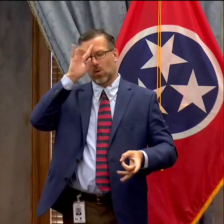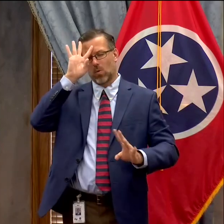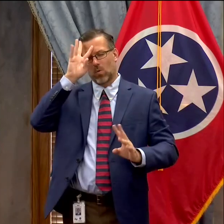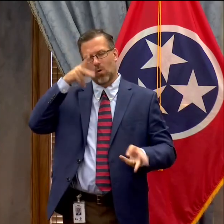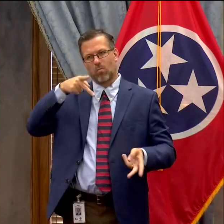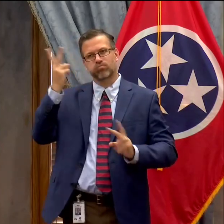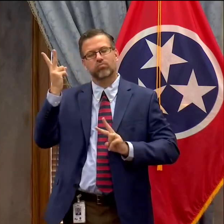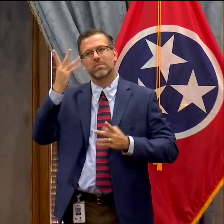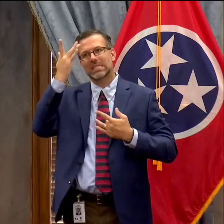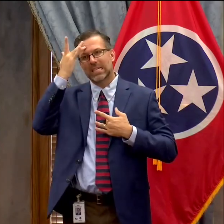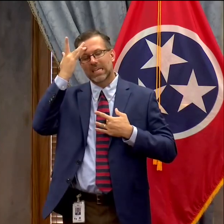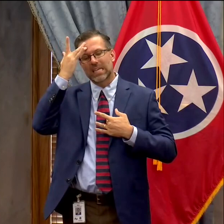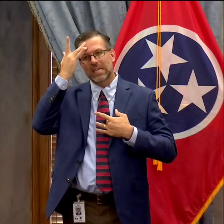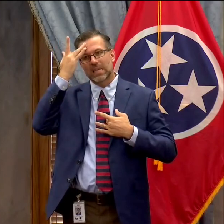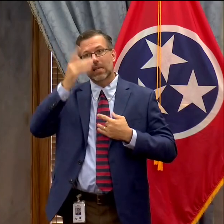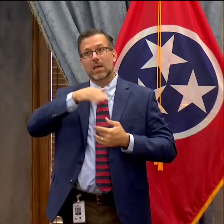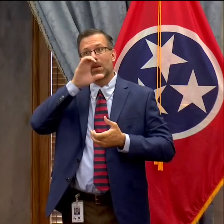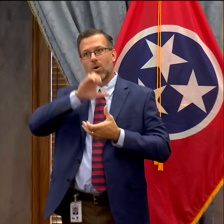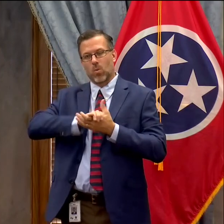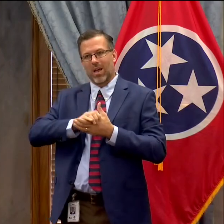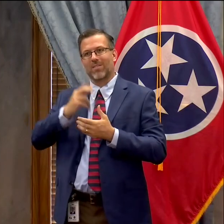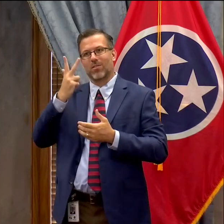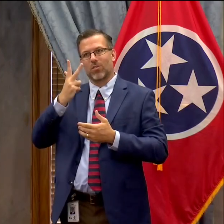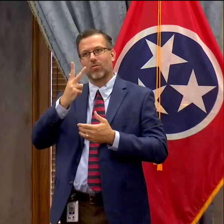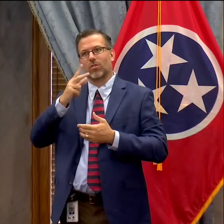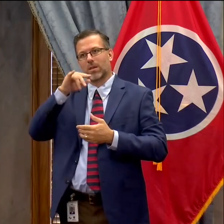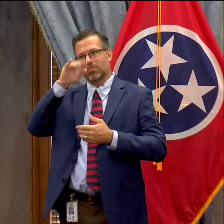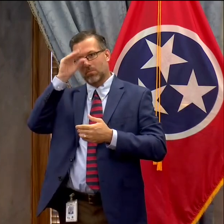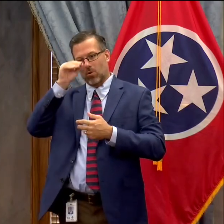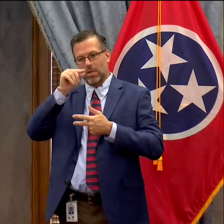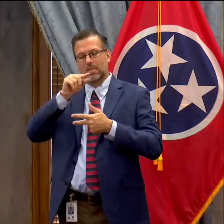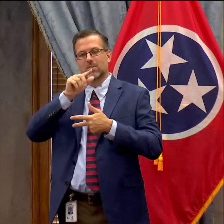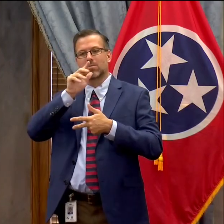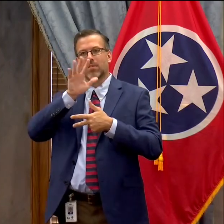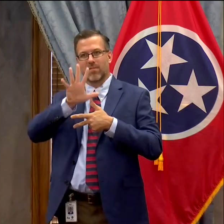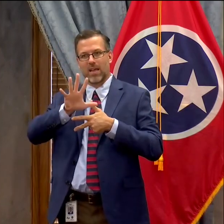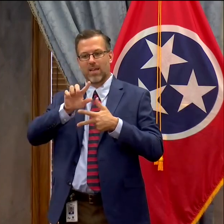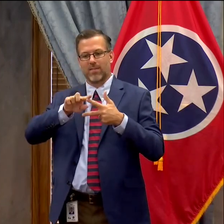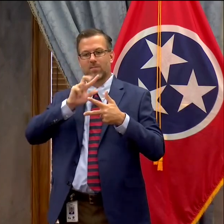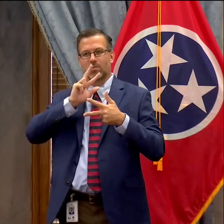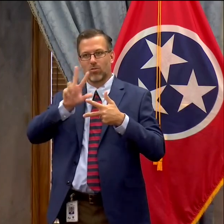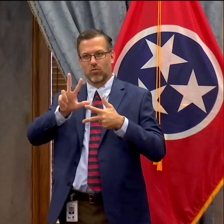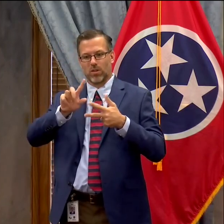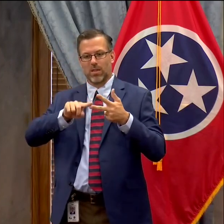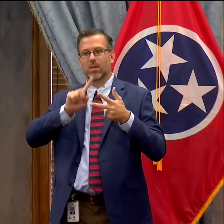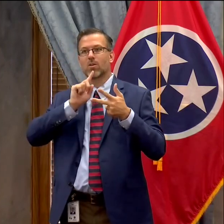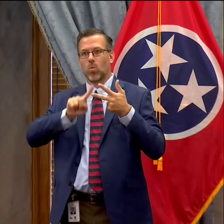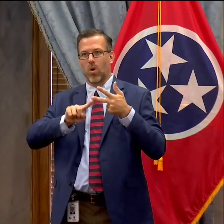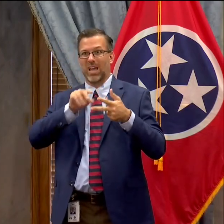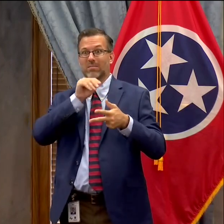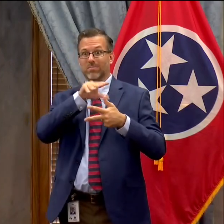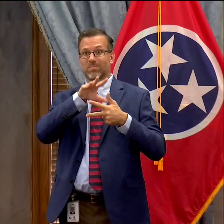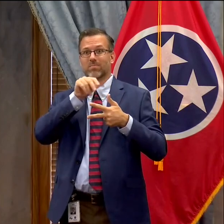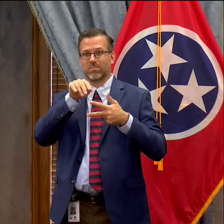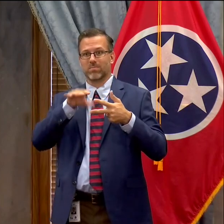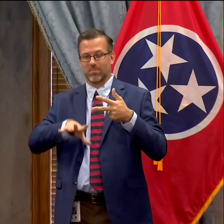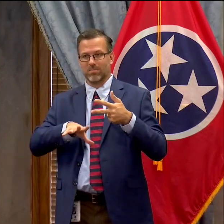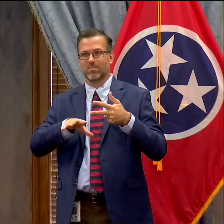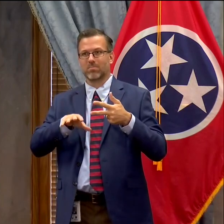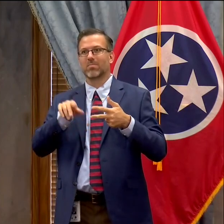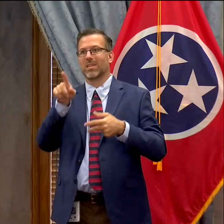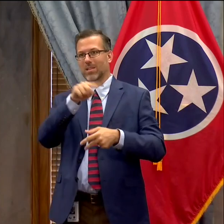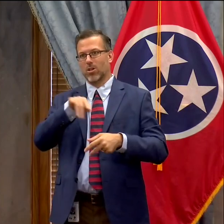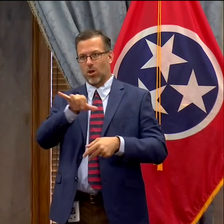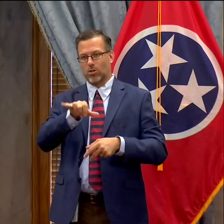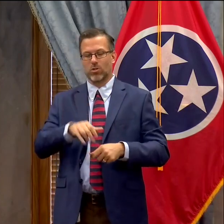my wife and three young boys who are five three and one year old all had COVID as well multiple